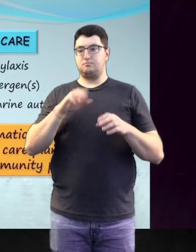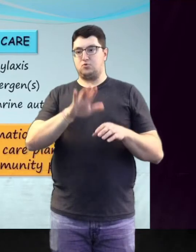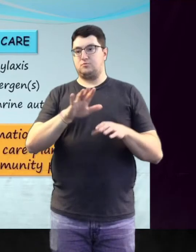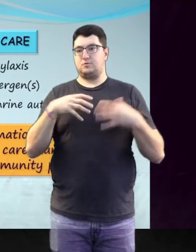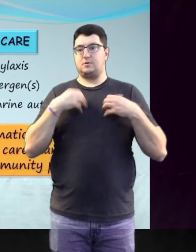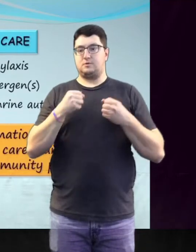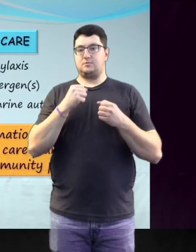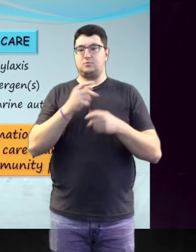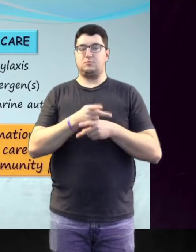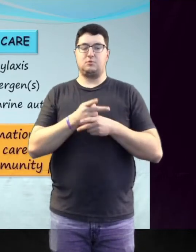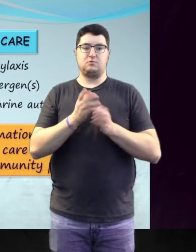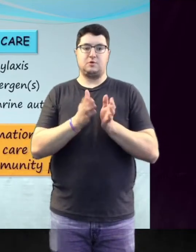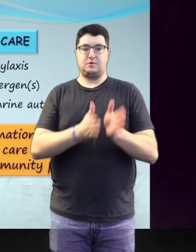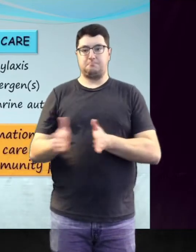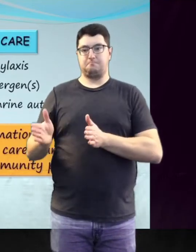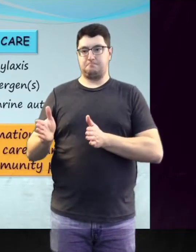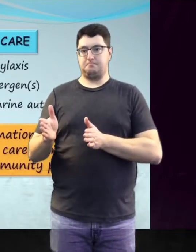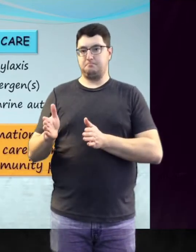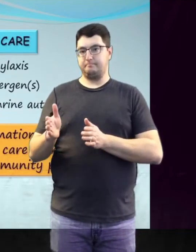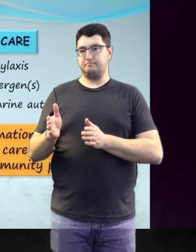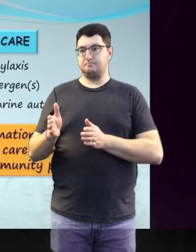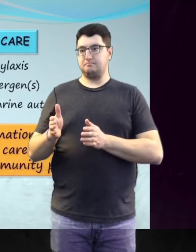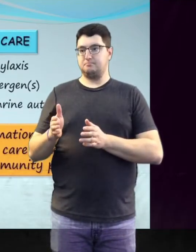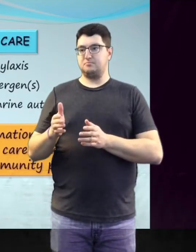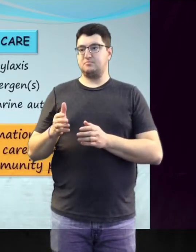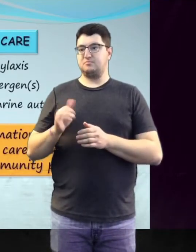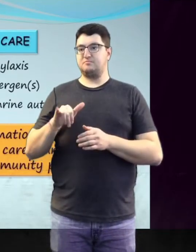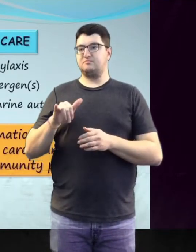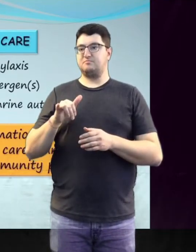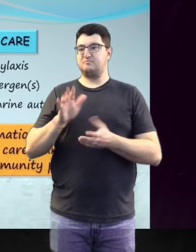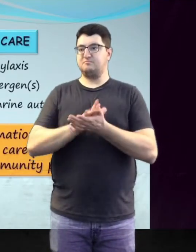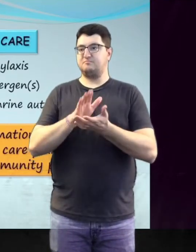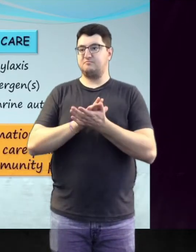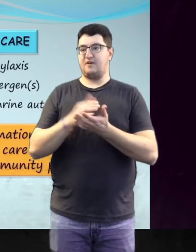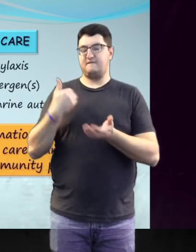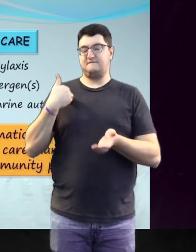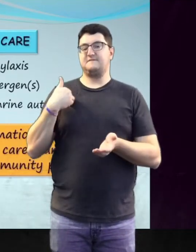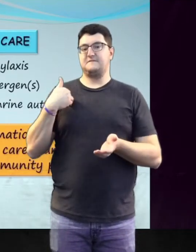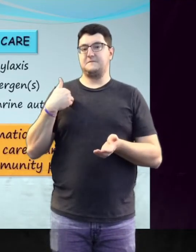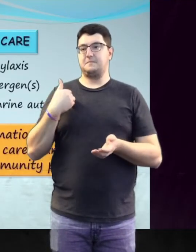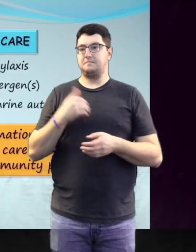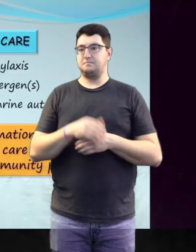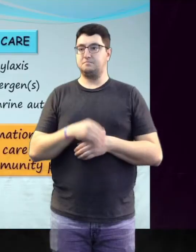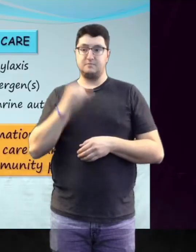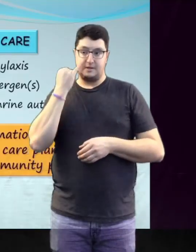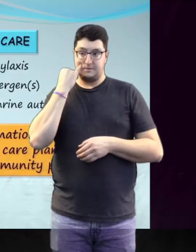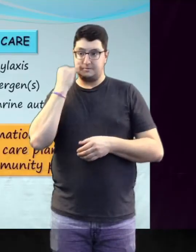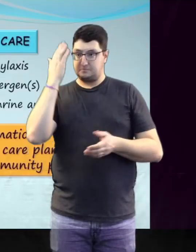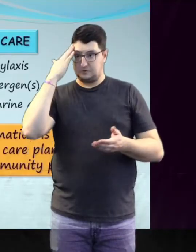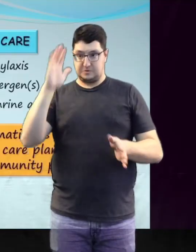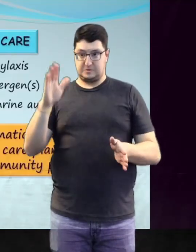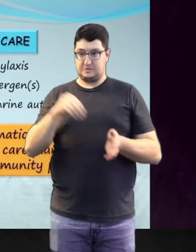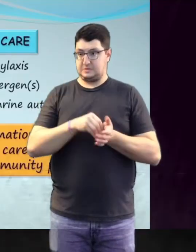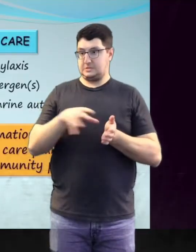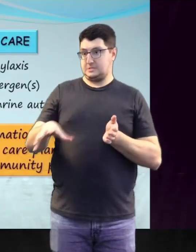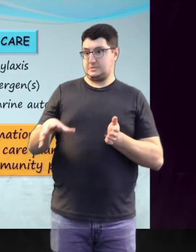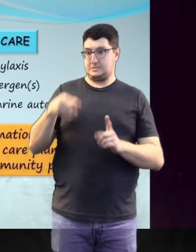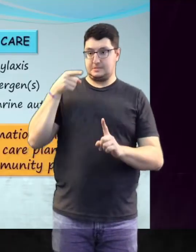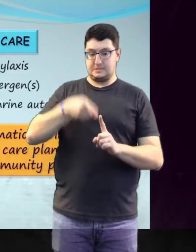be found in the child's anaphylaxis health care plan, which is located at your community program. If you do not know